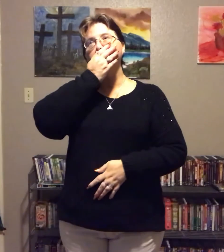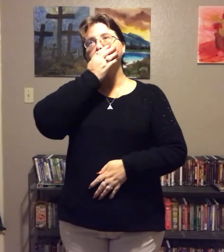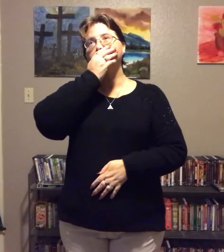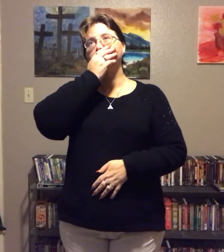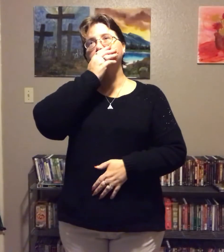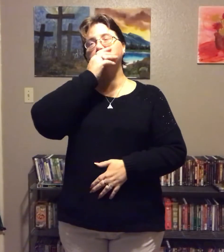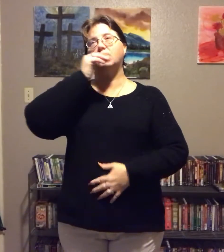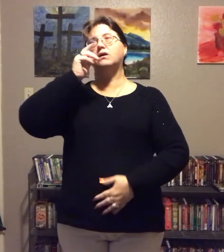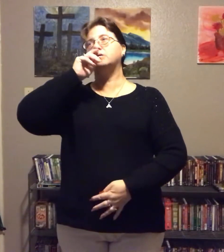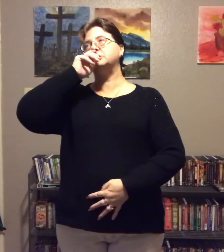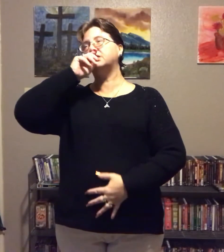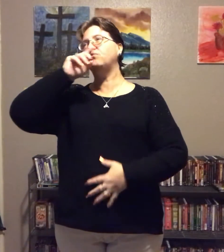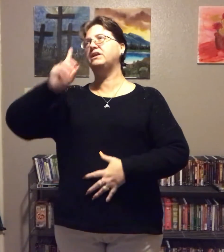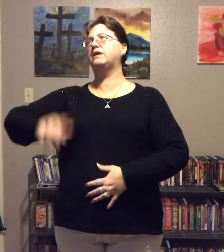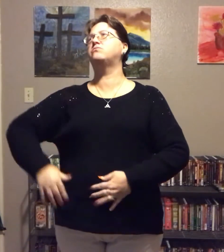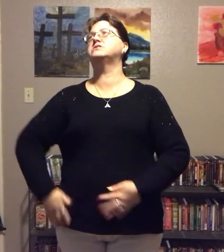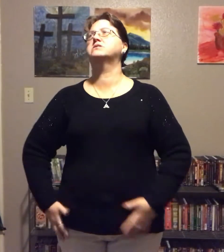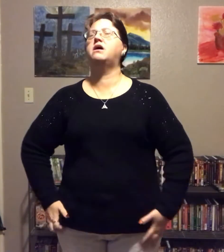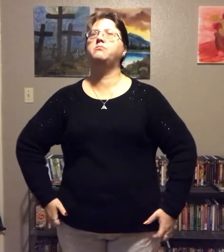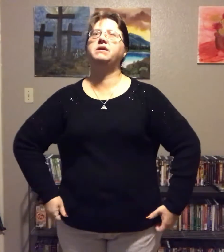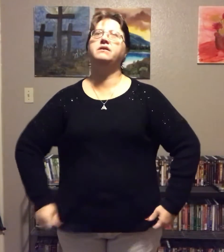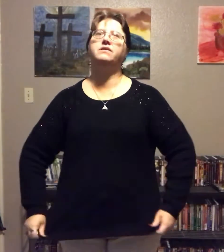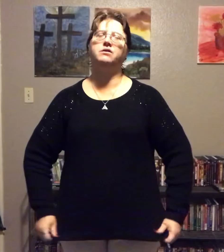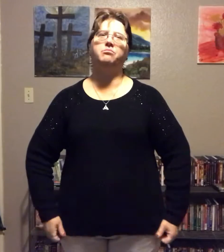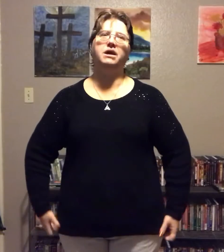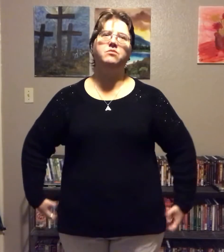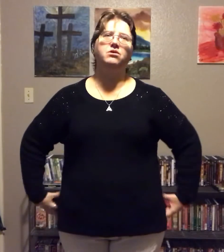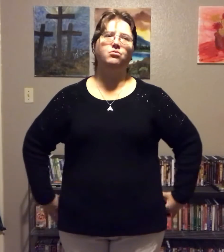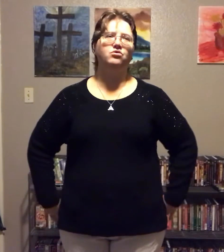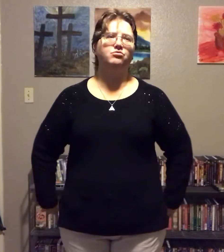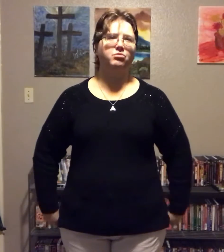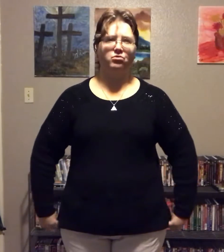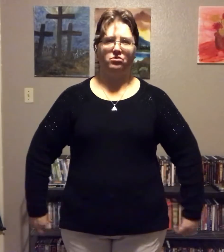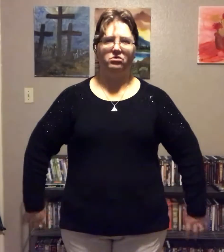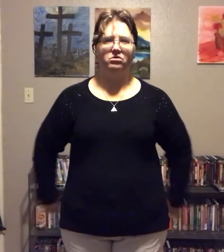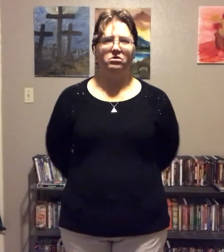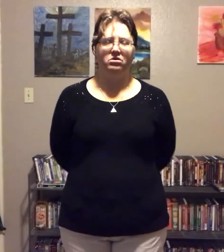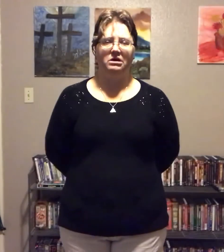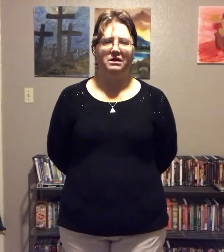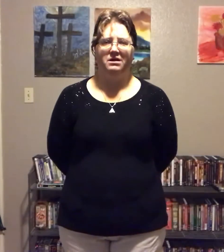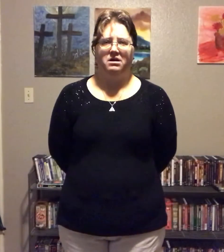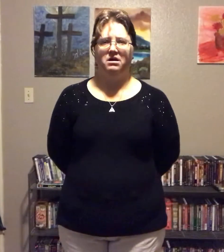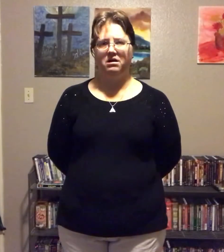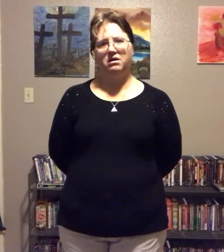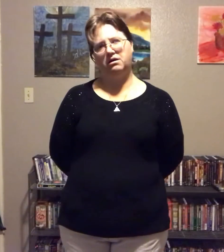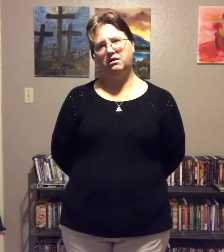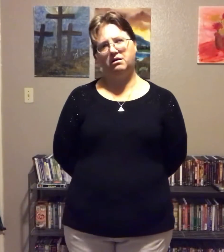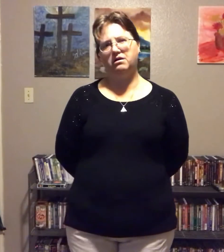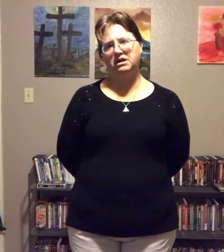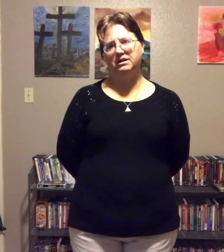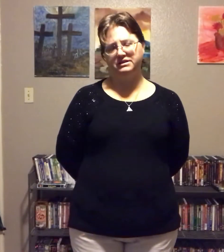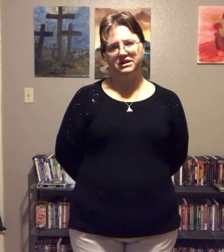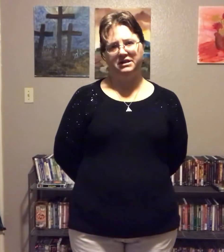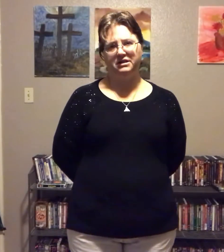someone had once commented that a baby was born ketogenic.